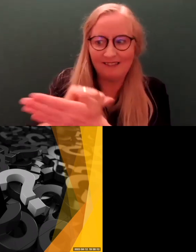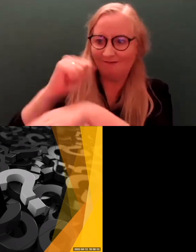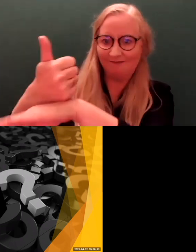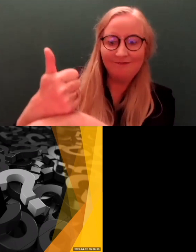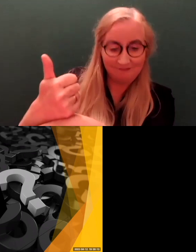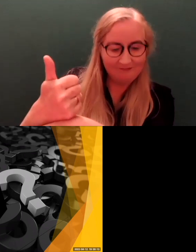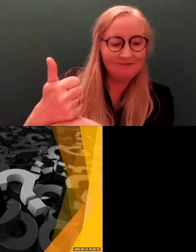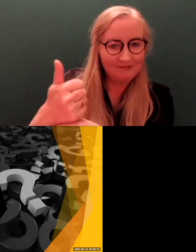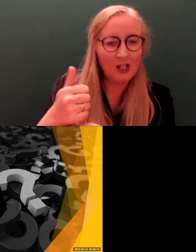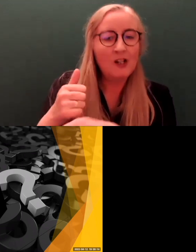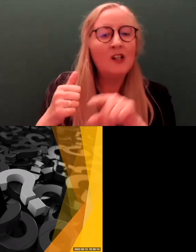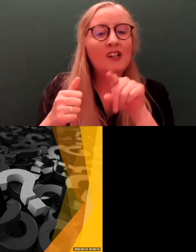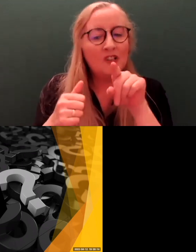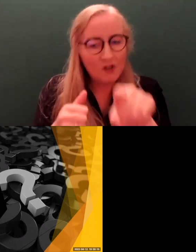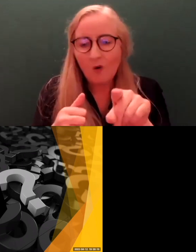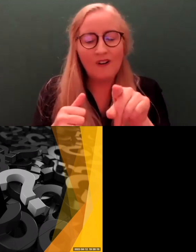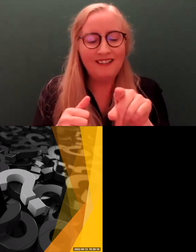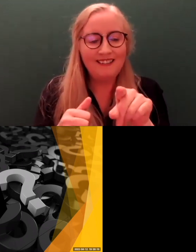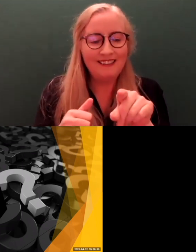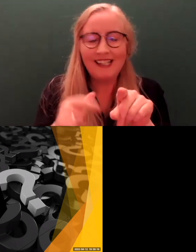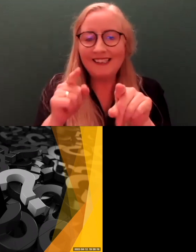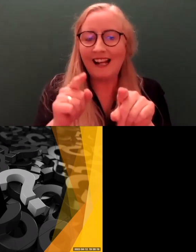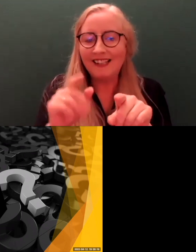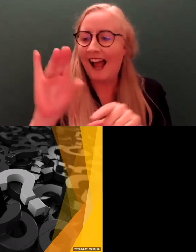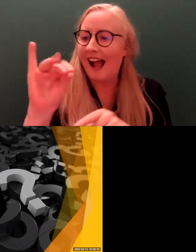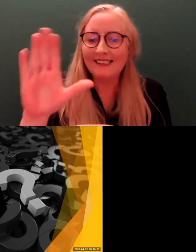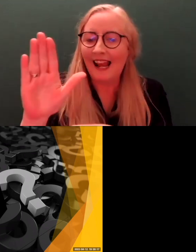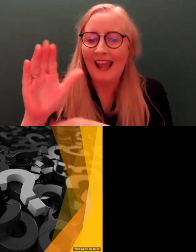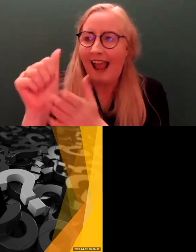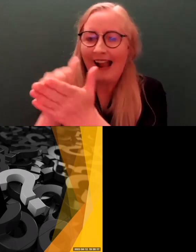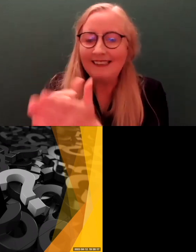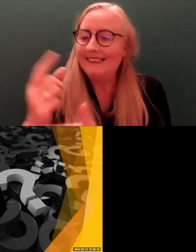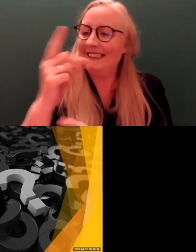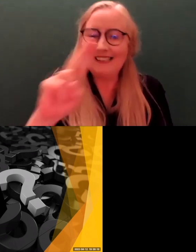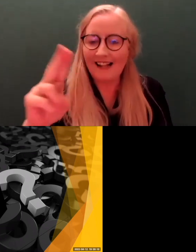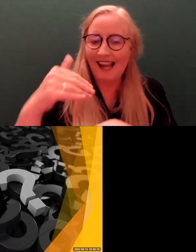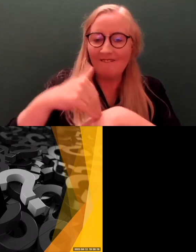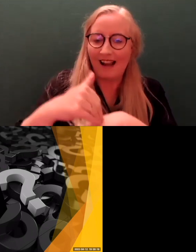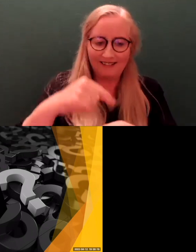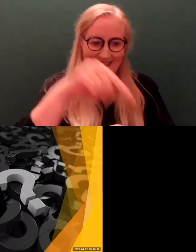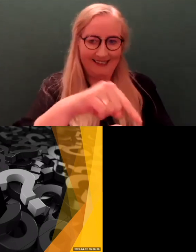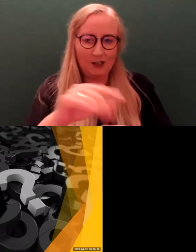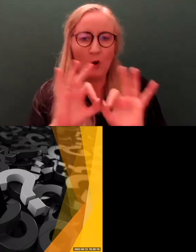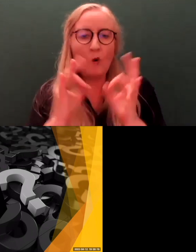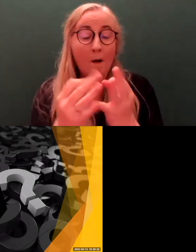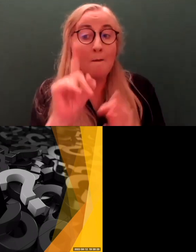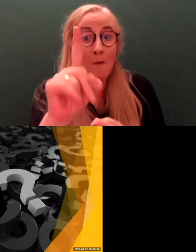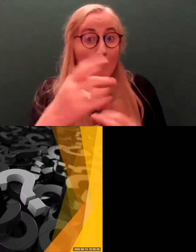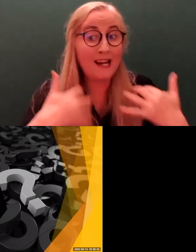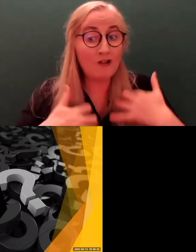that wasn't affected. The ISL Act didn't affect anyone's experiences. So it would be interesting to see how it's affected and how